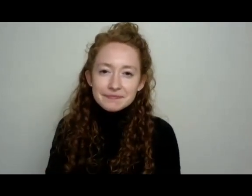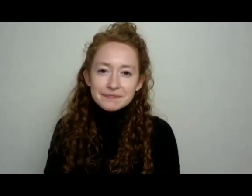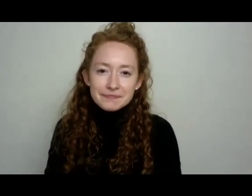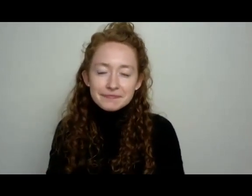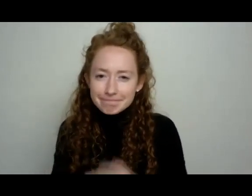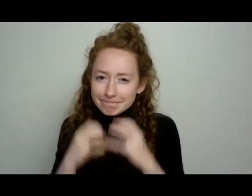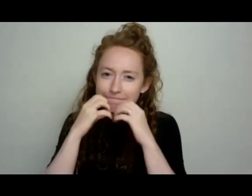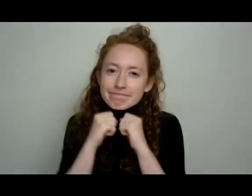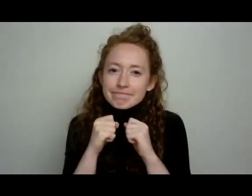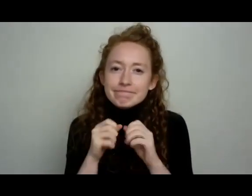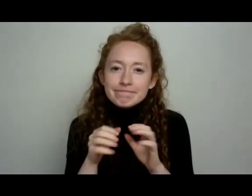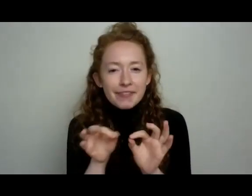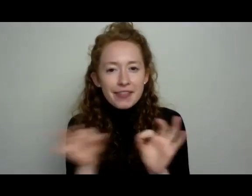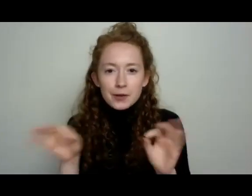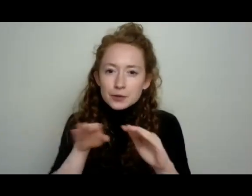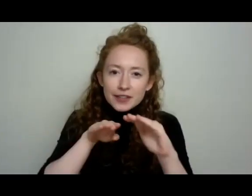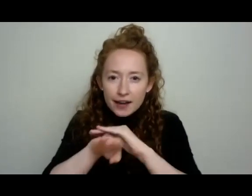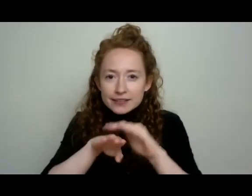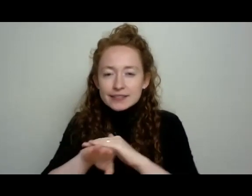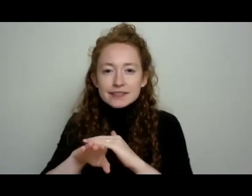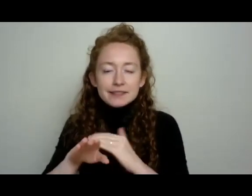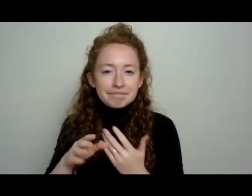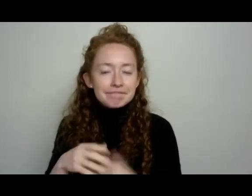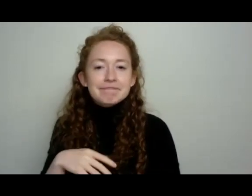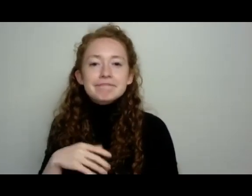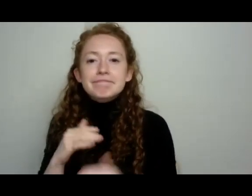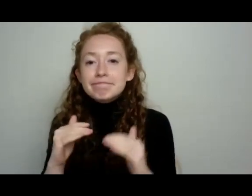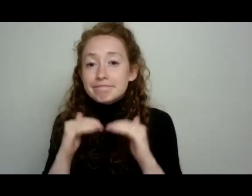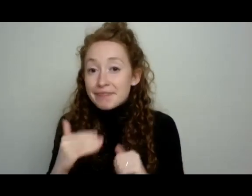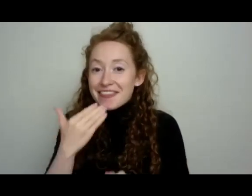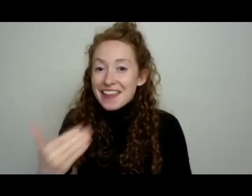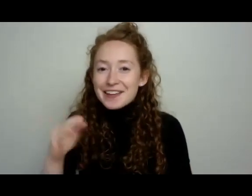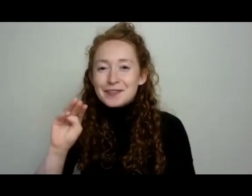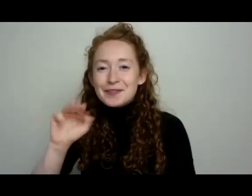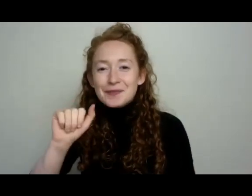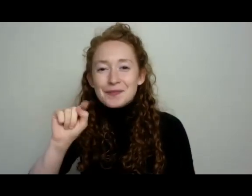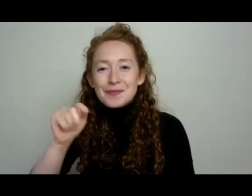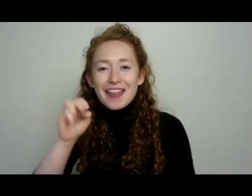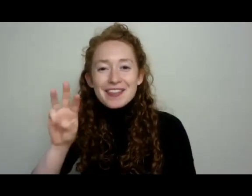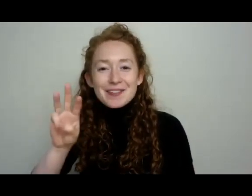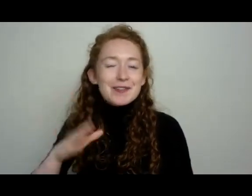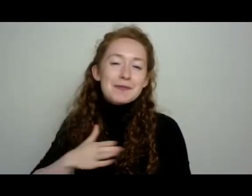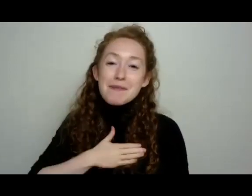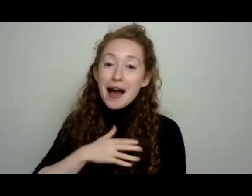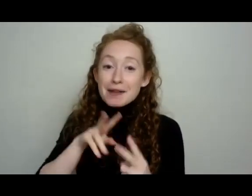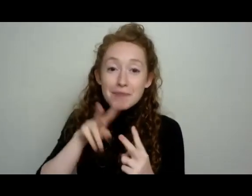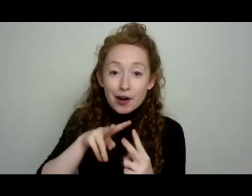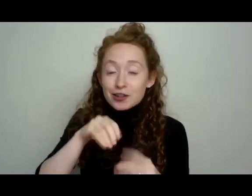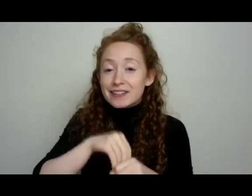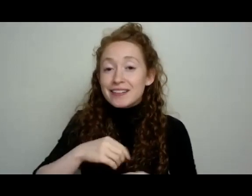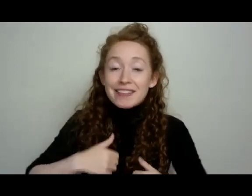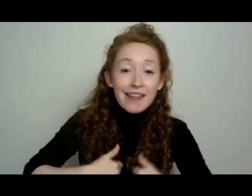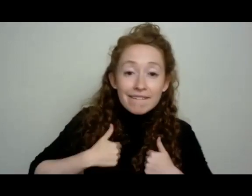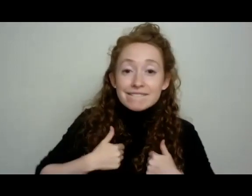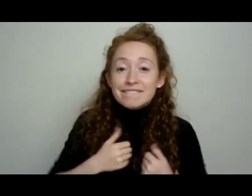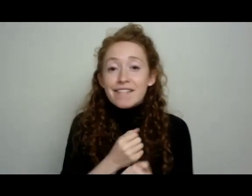and your language justice to our circles. And thank you so much, Matthew, my partner in business, life, love, all